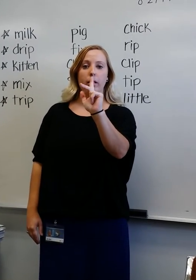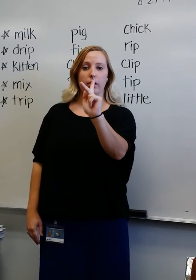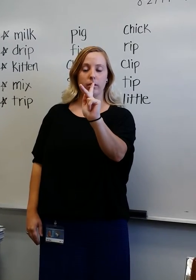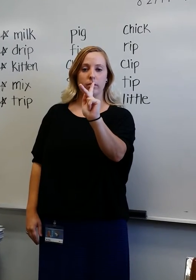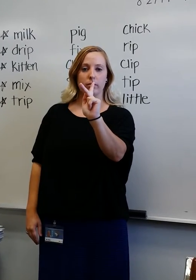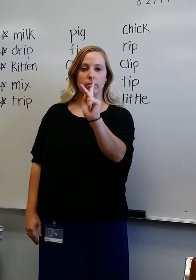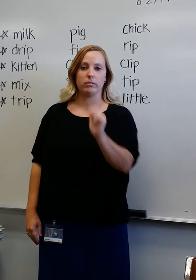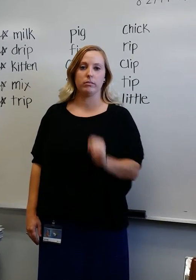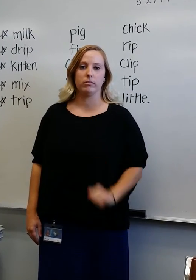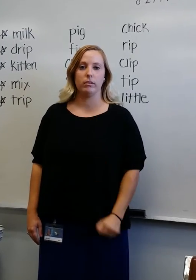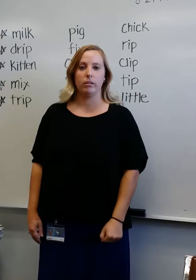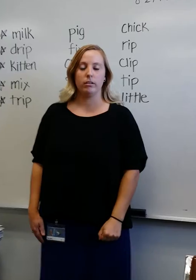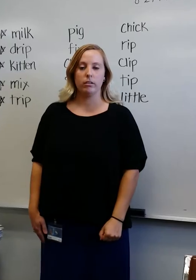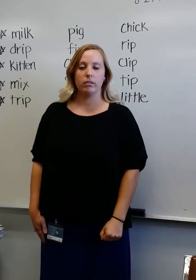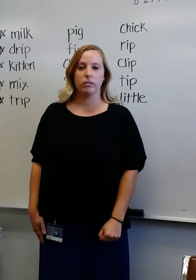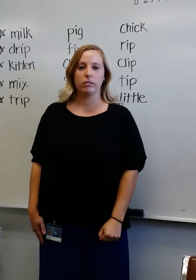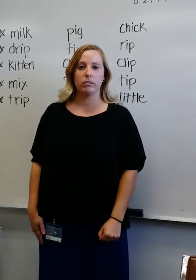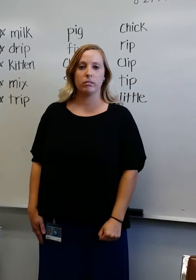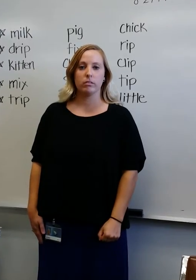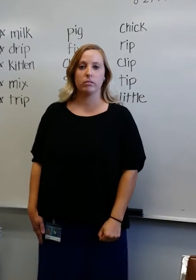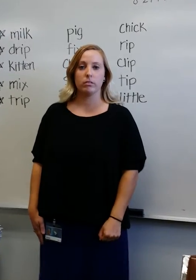The milk is cold.